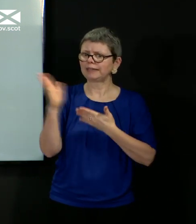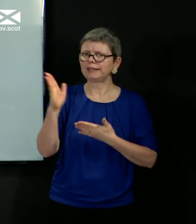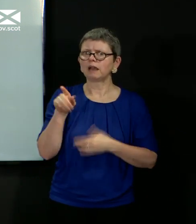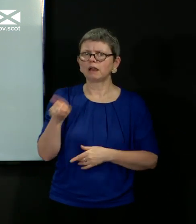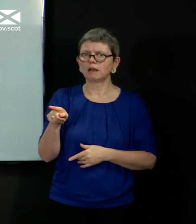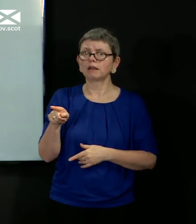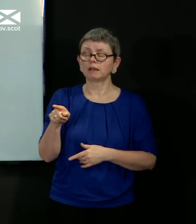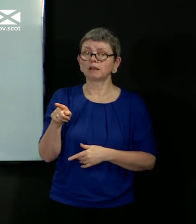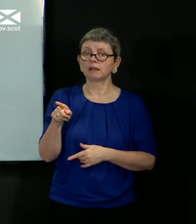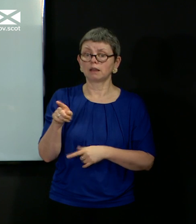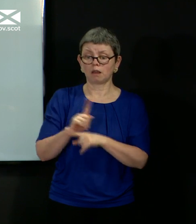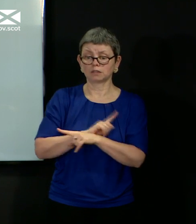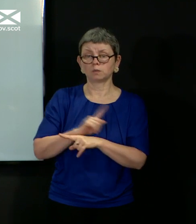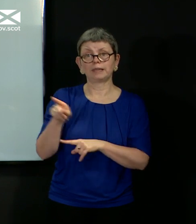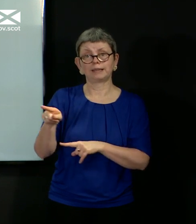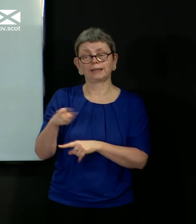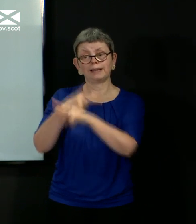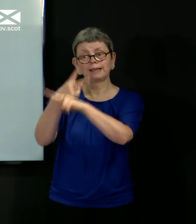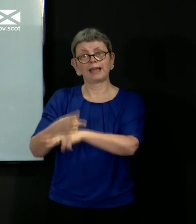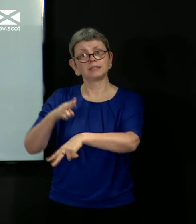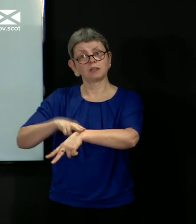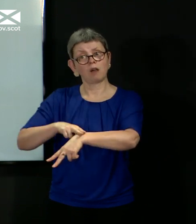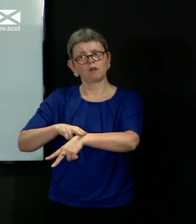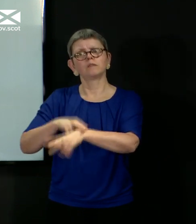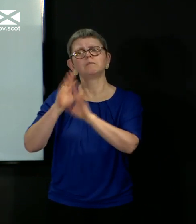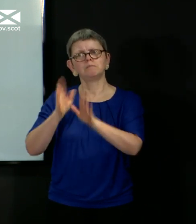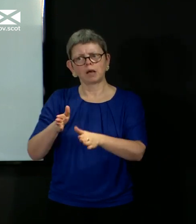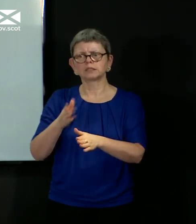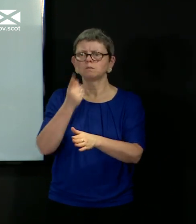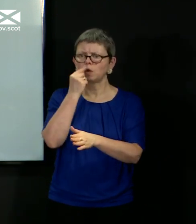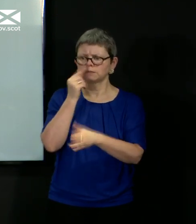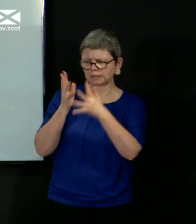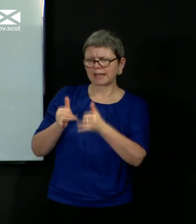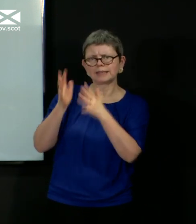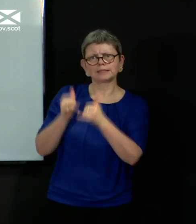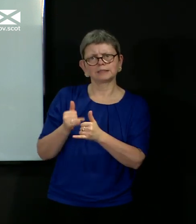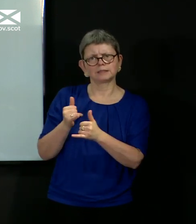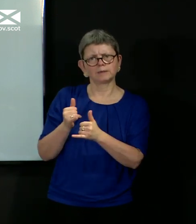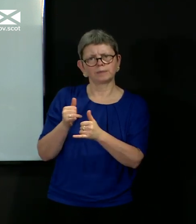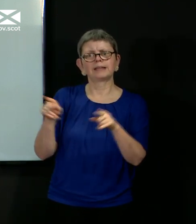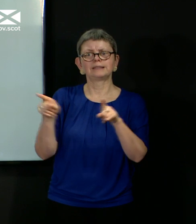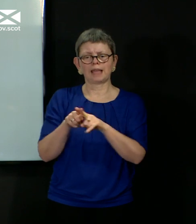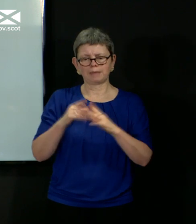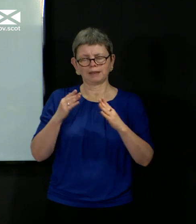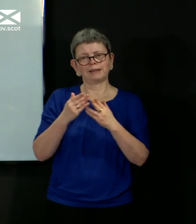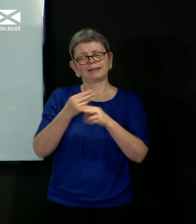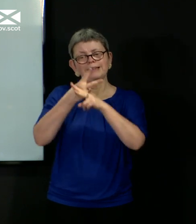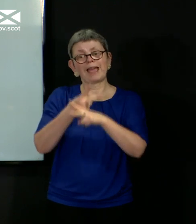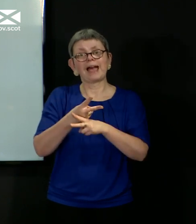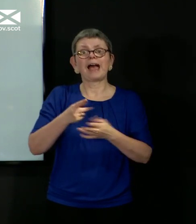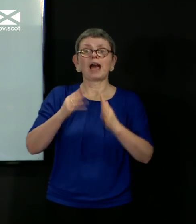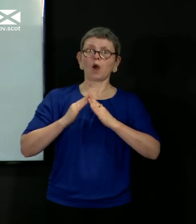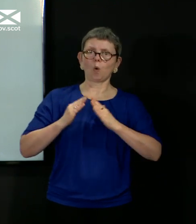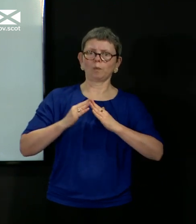importance of care home workers being able to access testing, as with care at home workers as well as